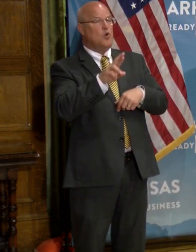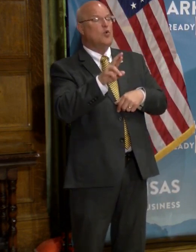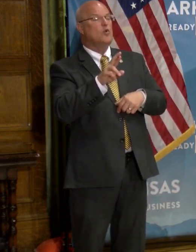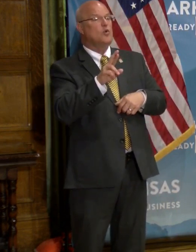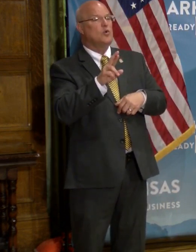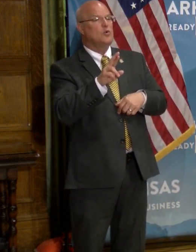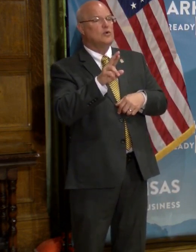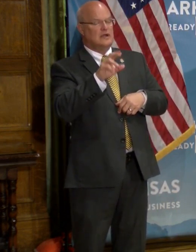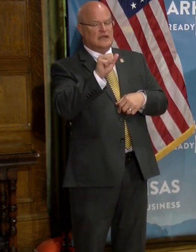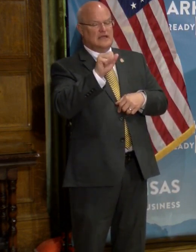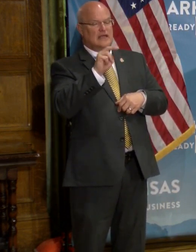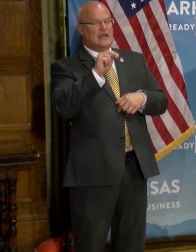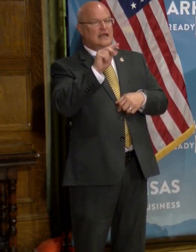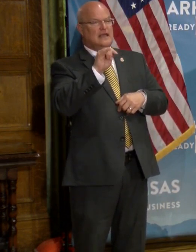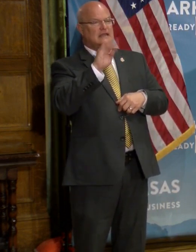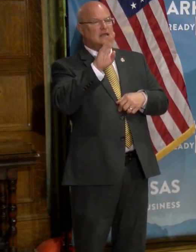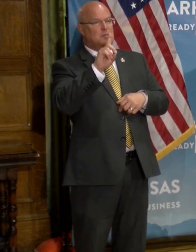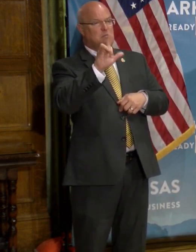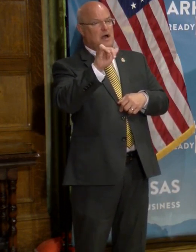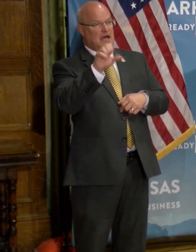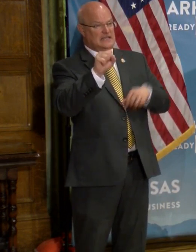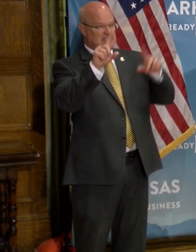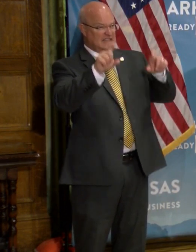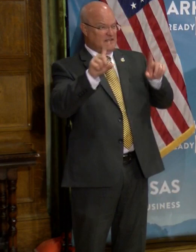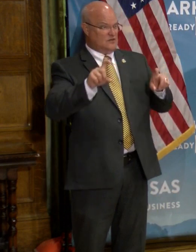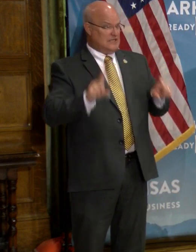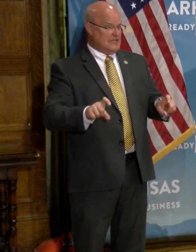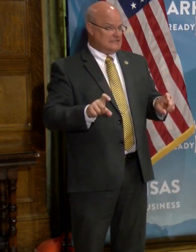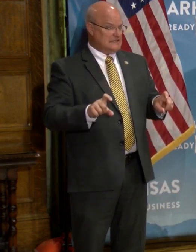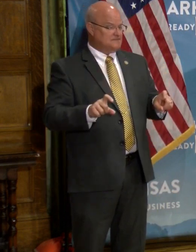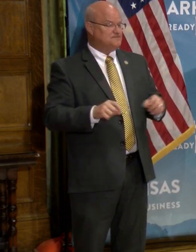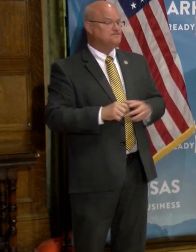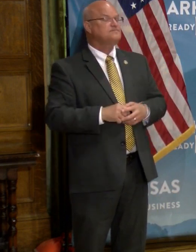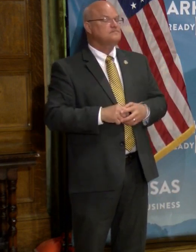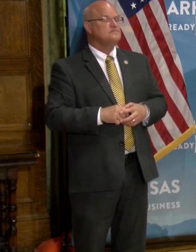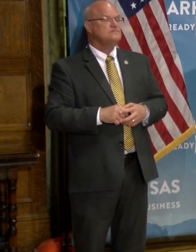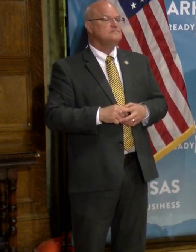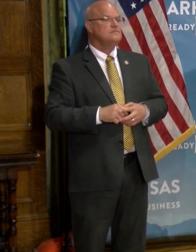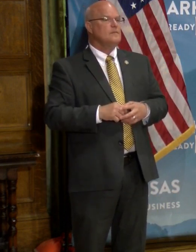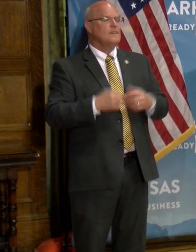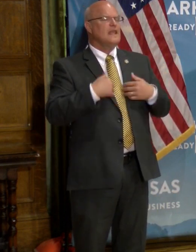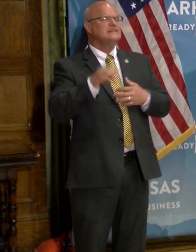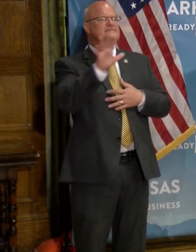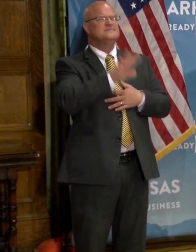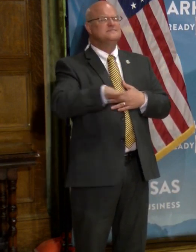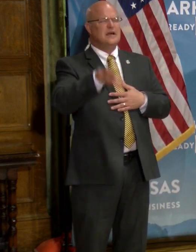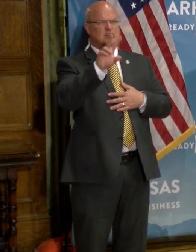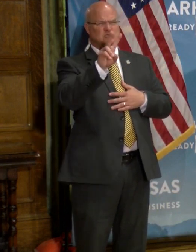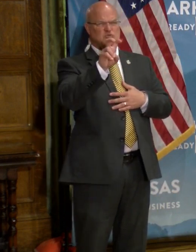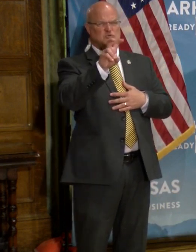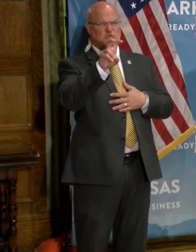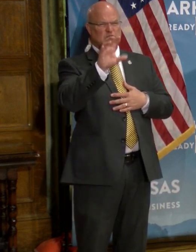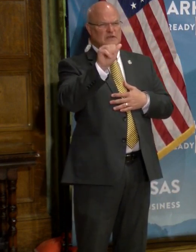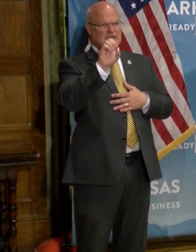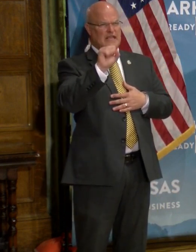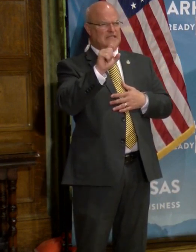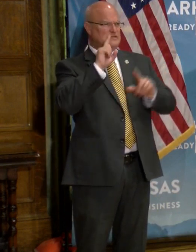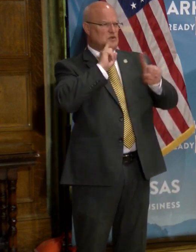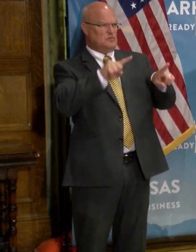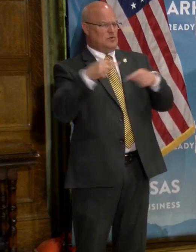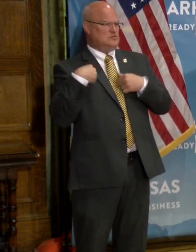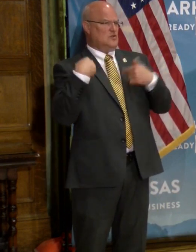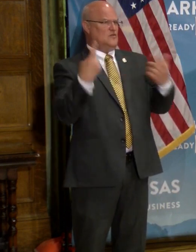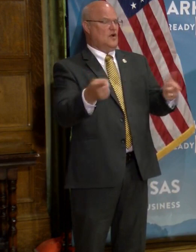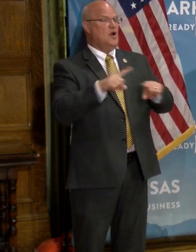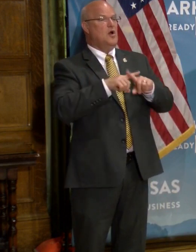uh, antibodies at the time that they're tested. Um, there have been approximately 200 cases reported so far, but